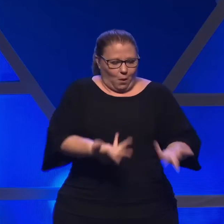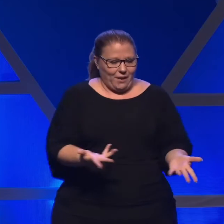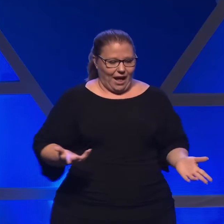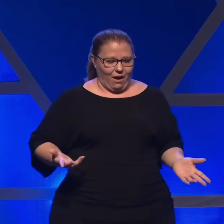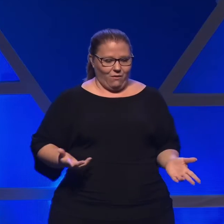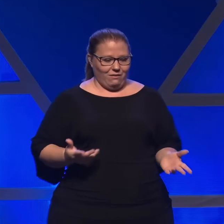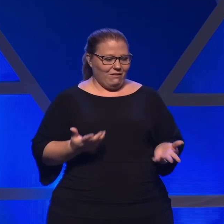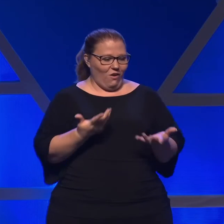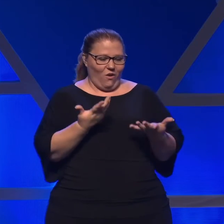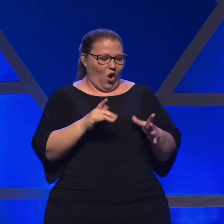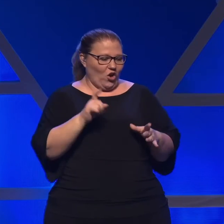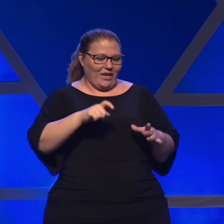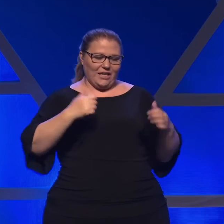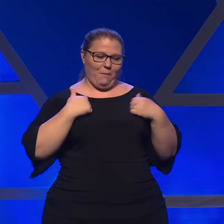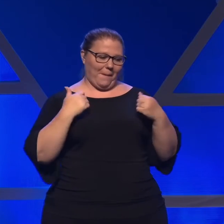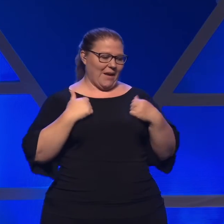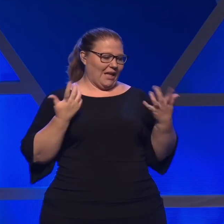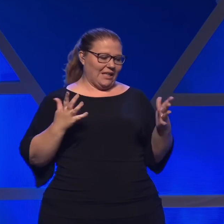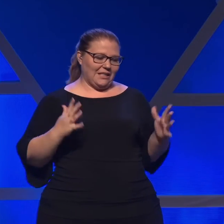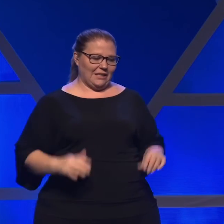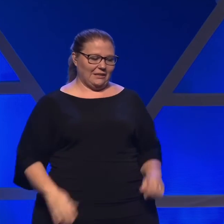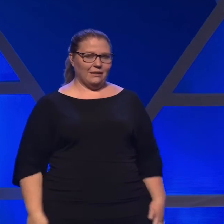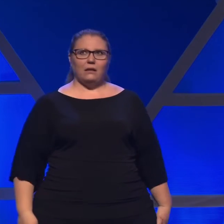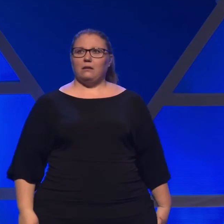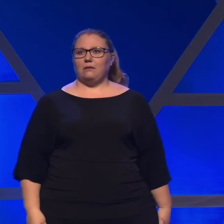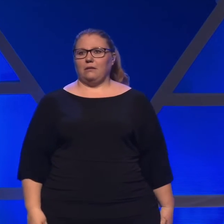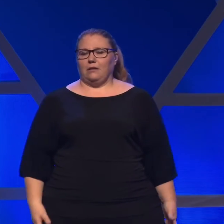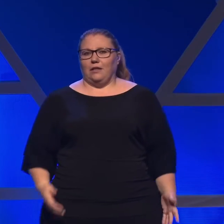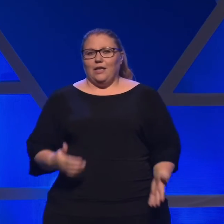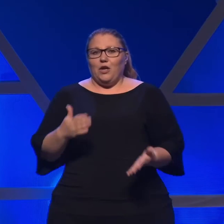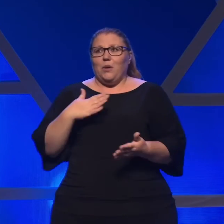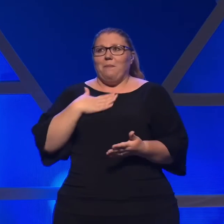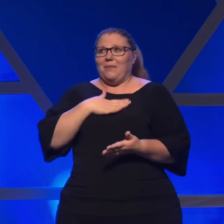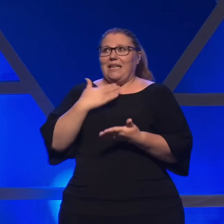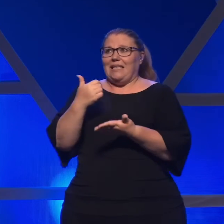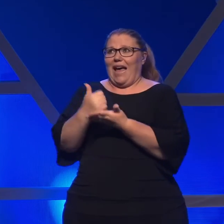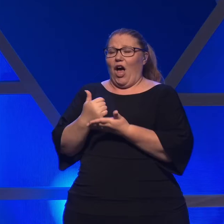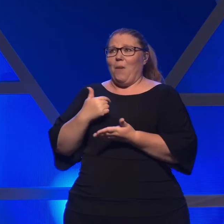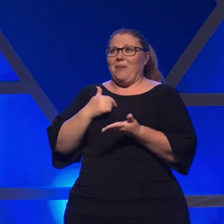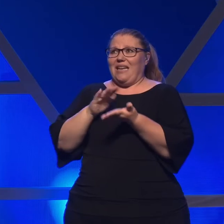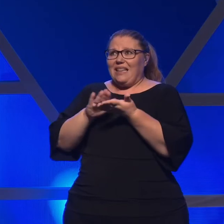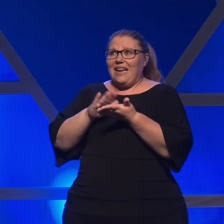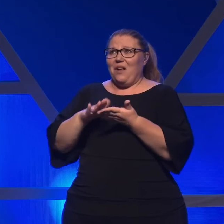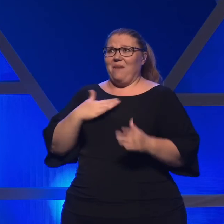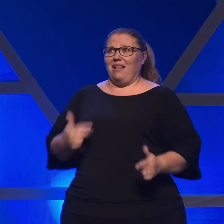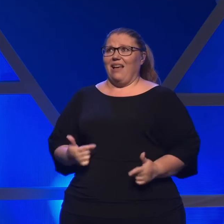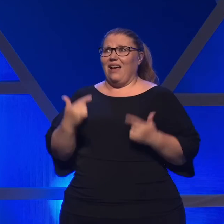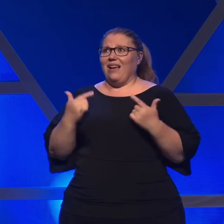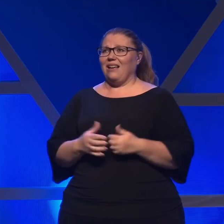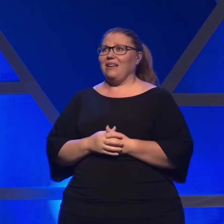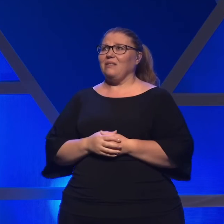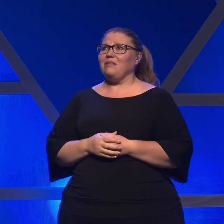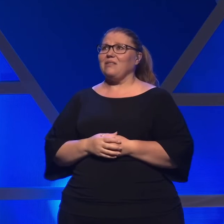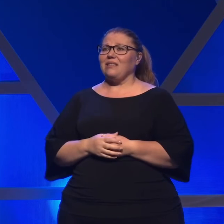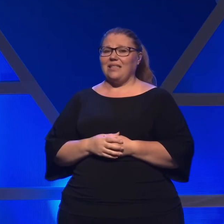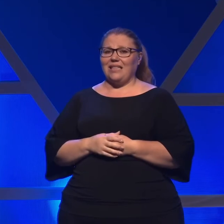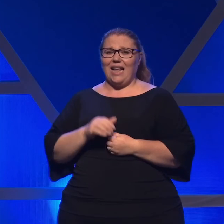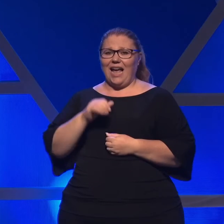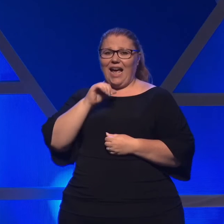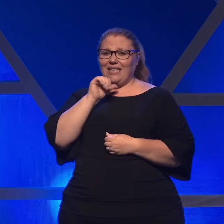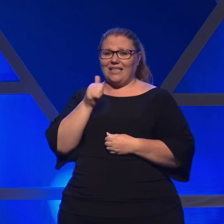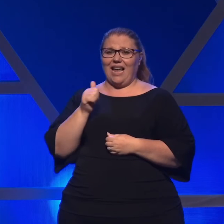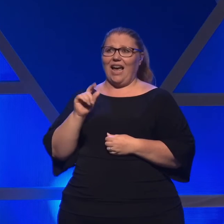All you need is a backpack. Please help me to unclutter my life, Lord. It is not just